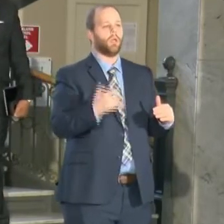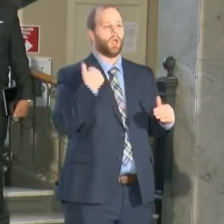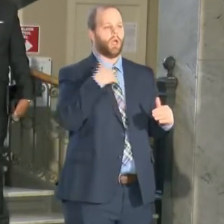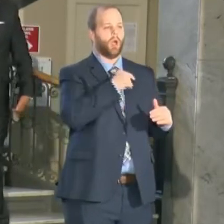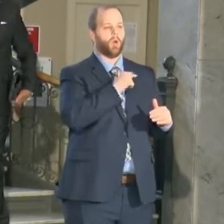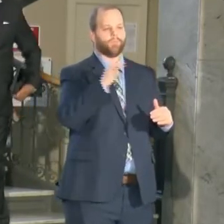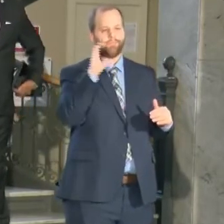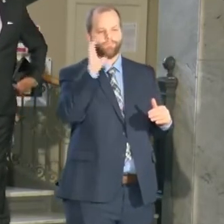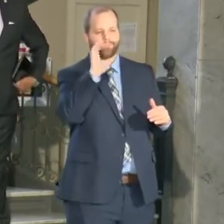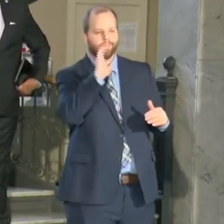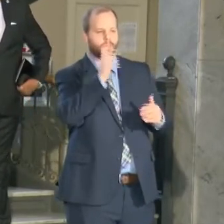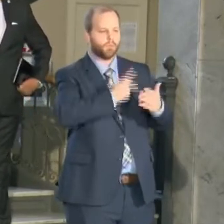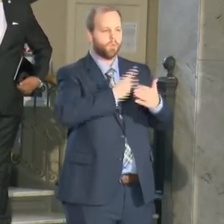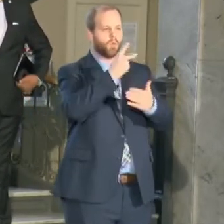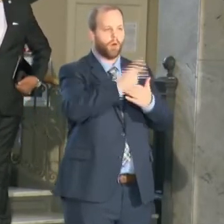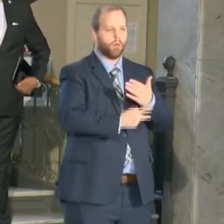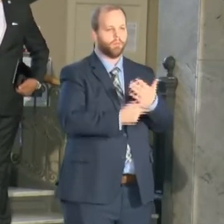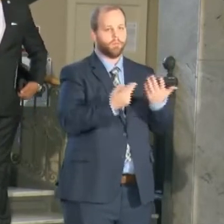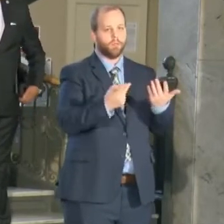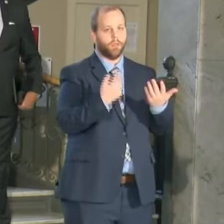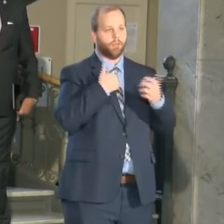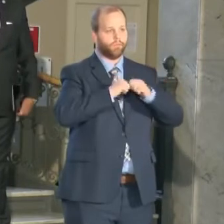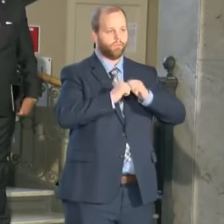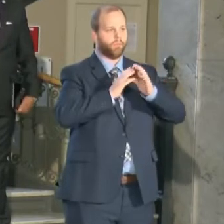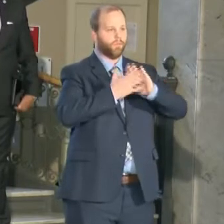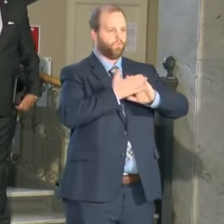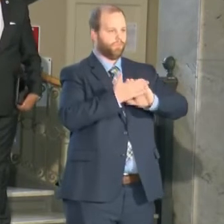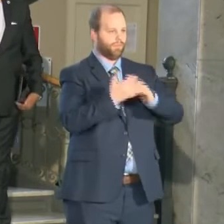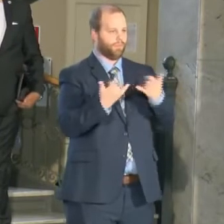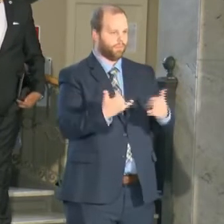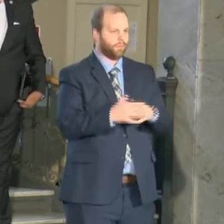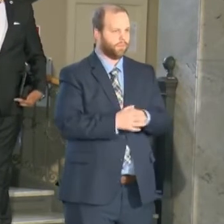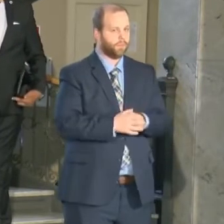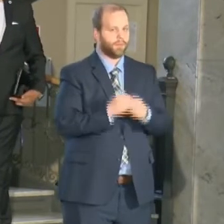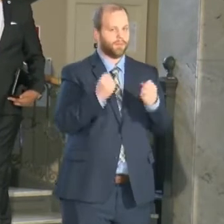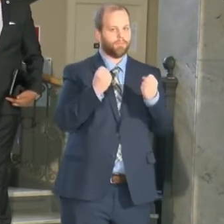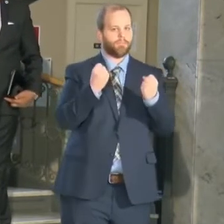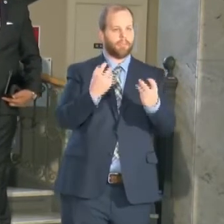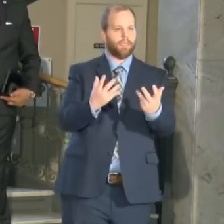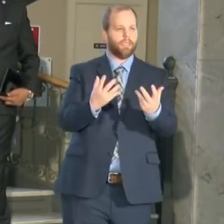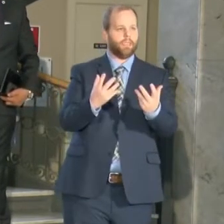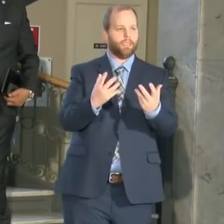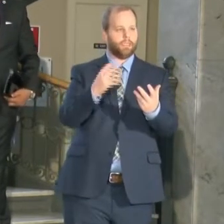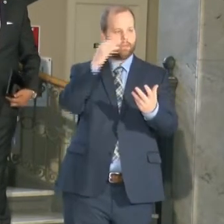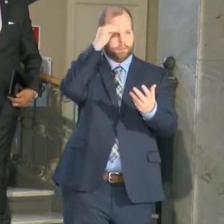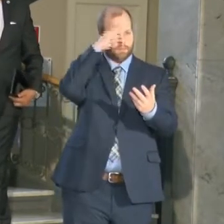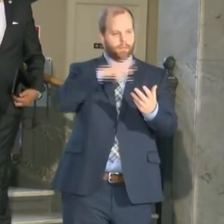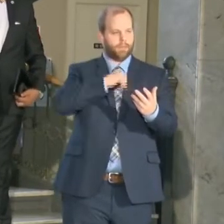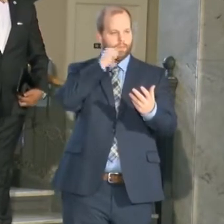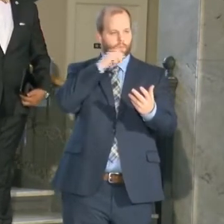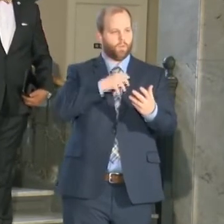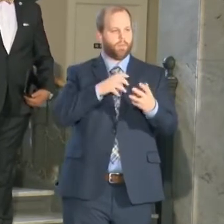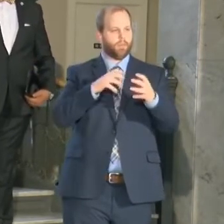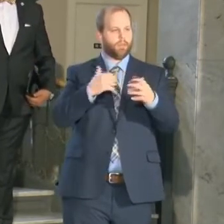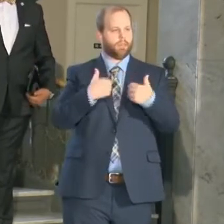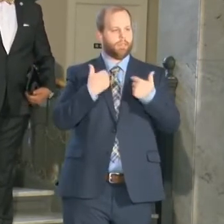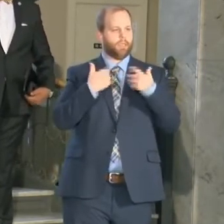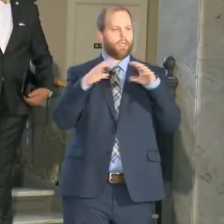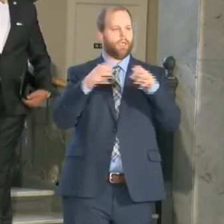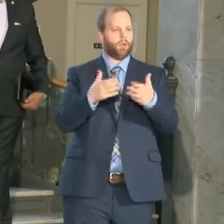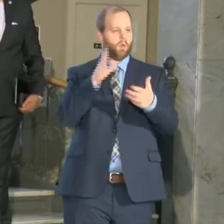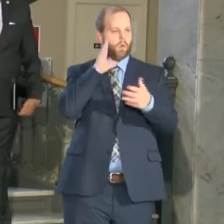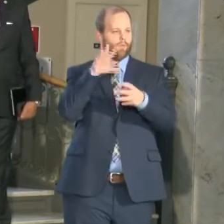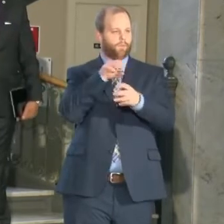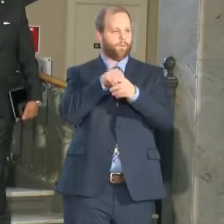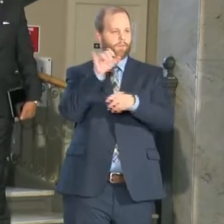recruiting efforts. It's up and running. We have several young men and women that are participating in that program. We're excited about that. Our cadet program